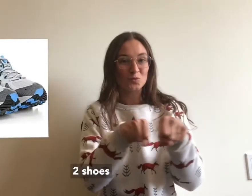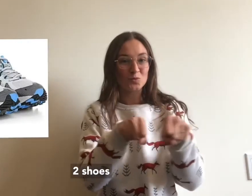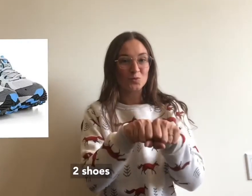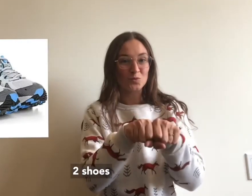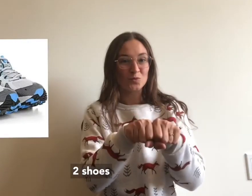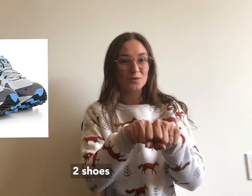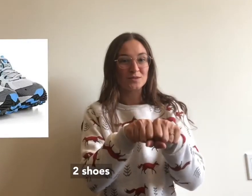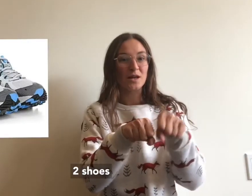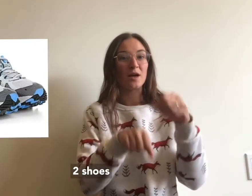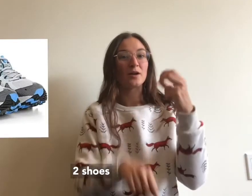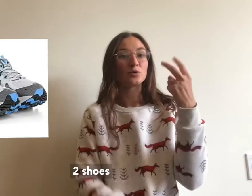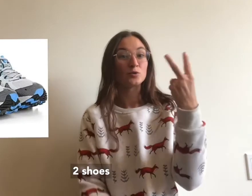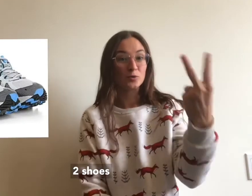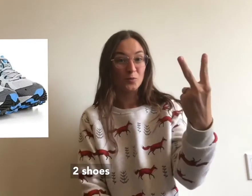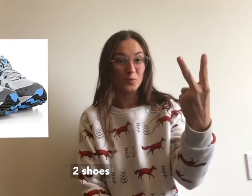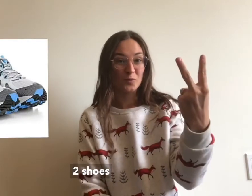Two shoes.